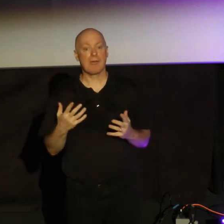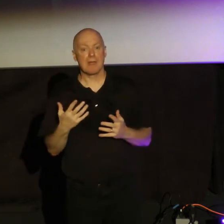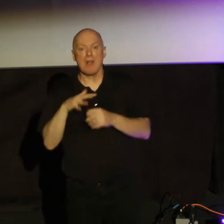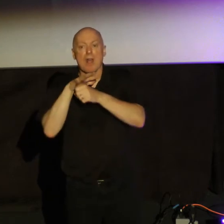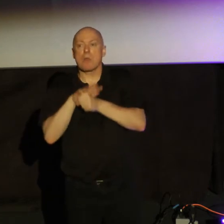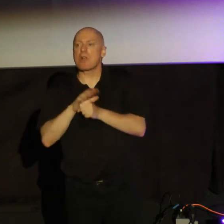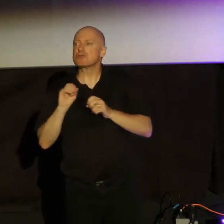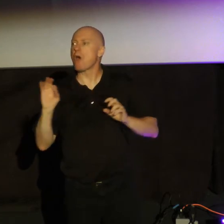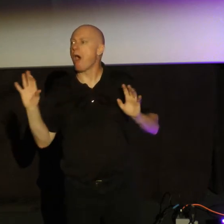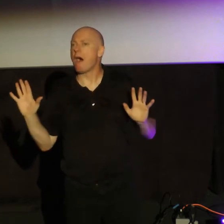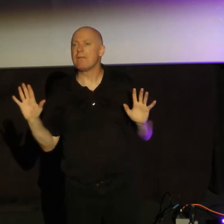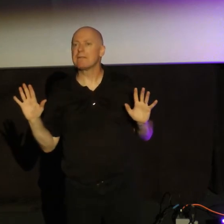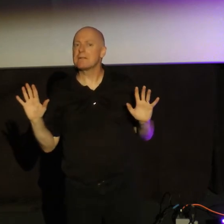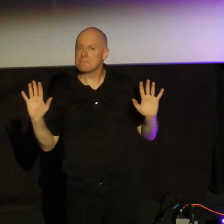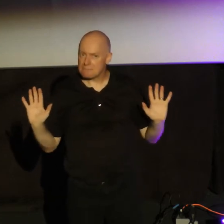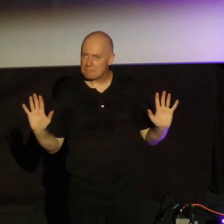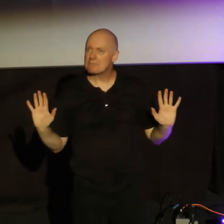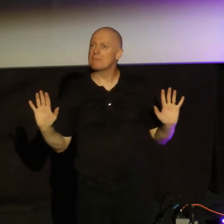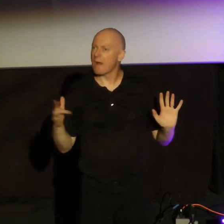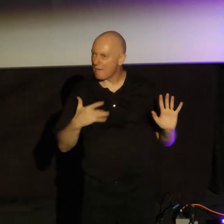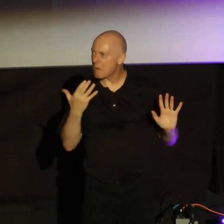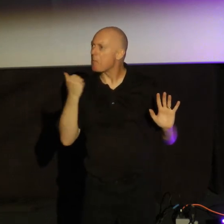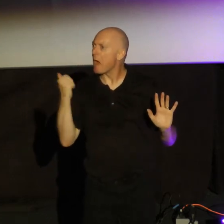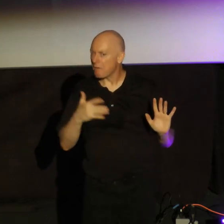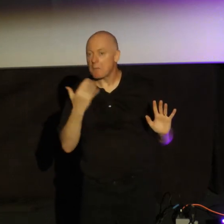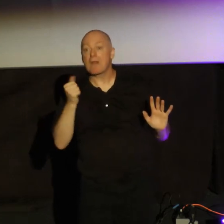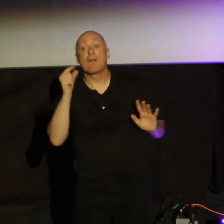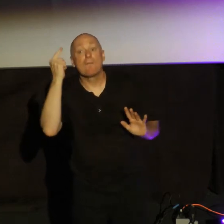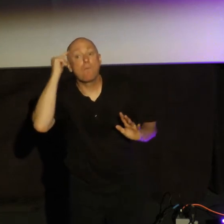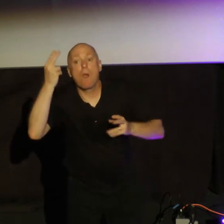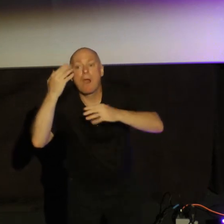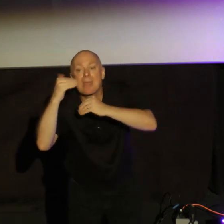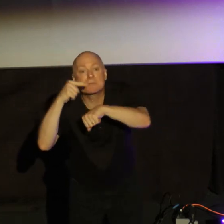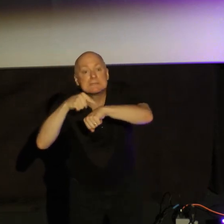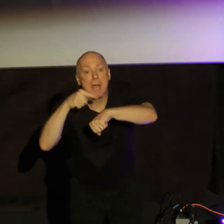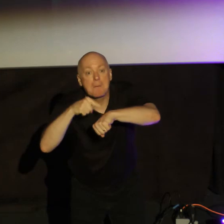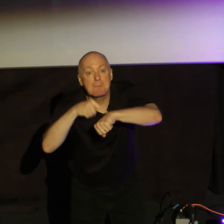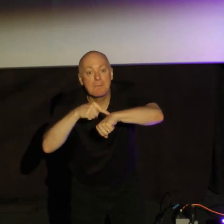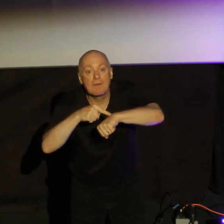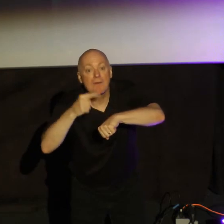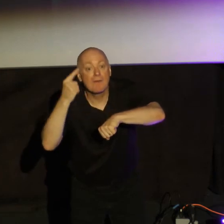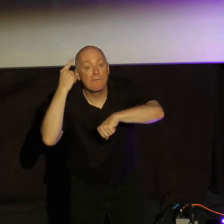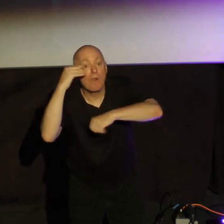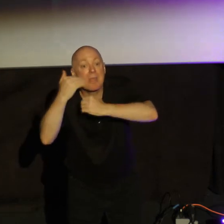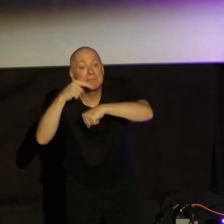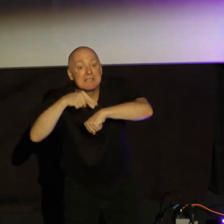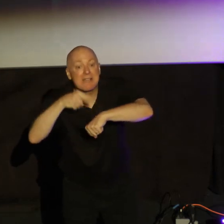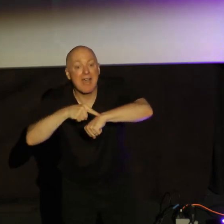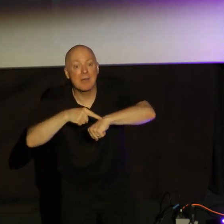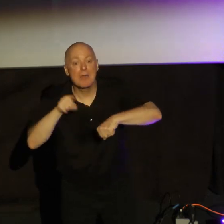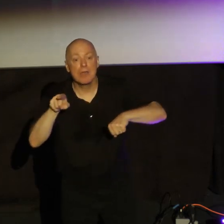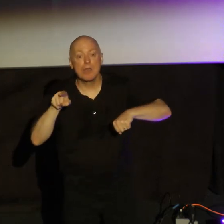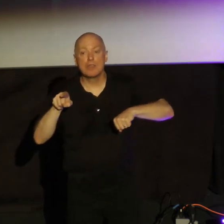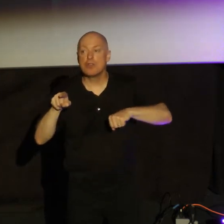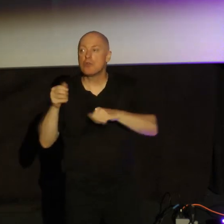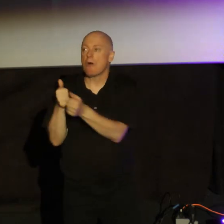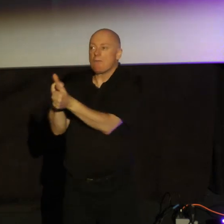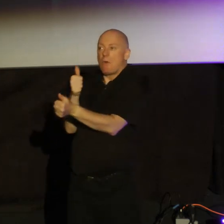will come off and you'll be like, all right, I think I'm better. For a time, for a time, you get away from the wall for a time. It's not going to